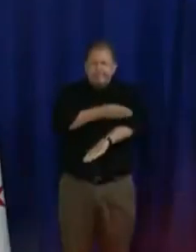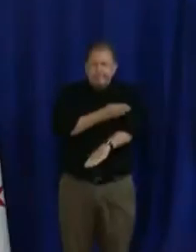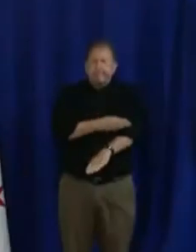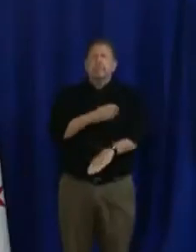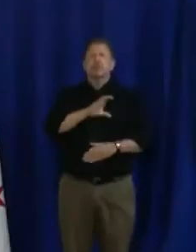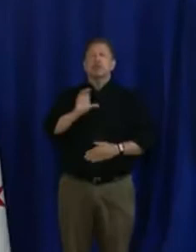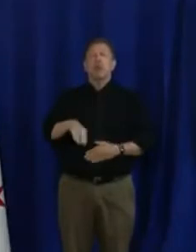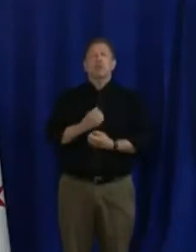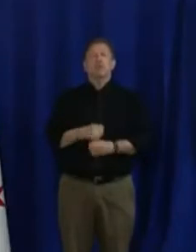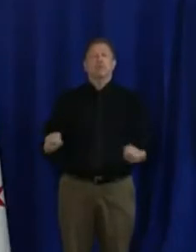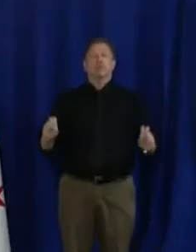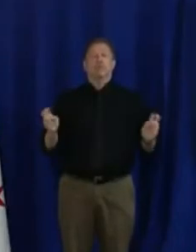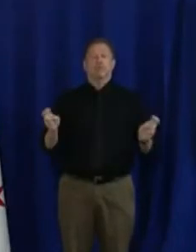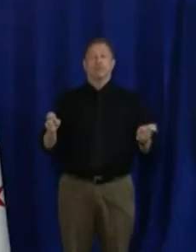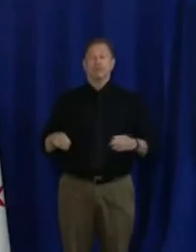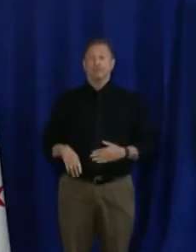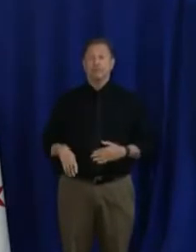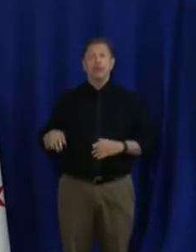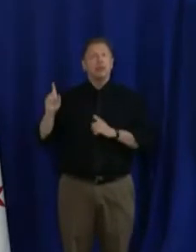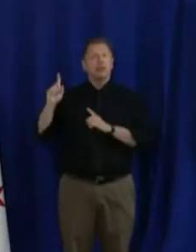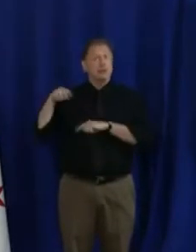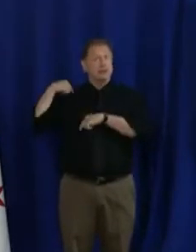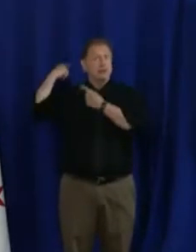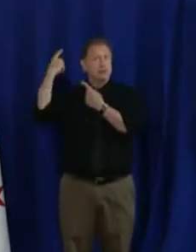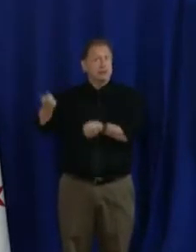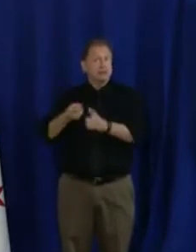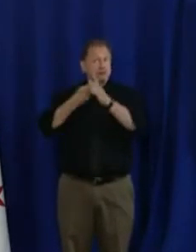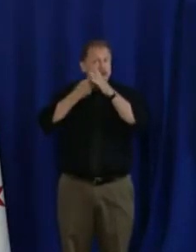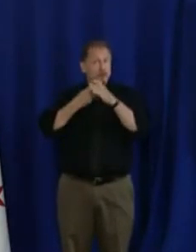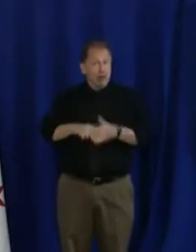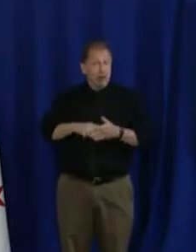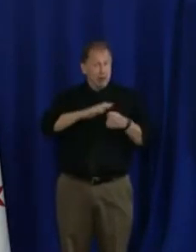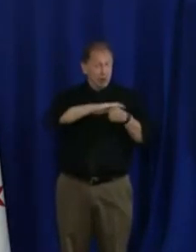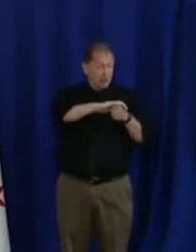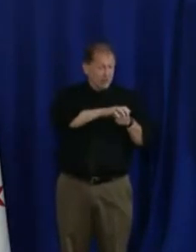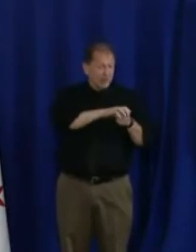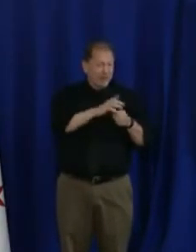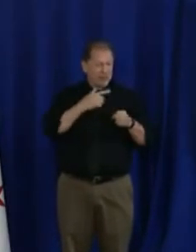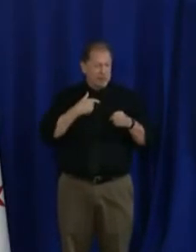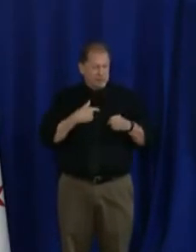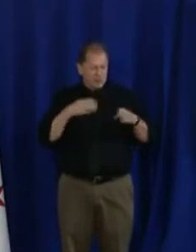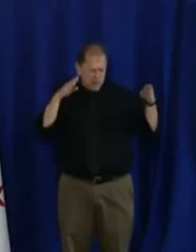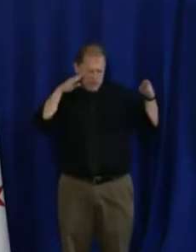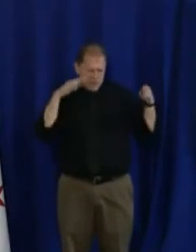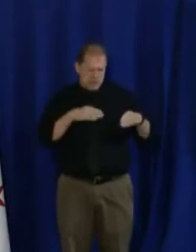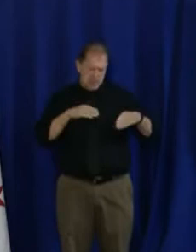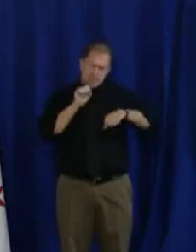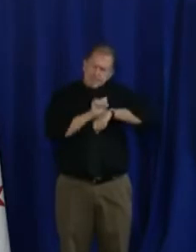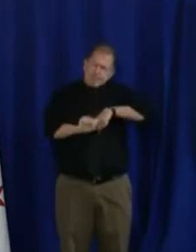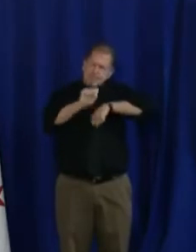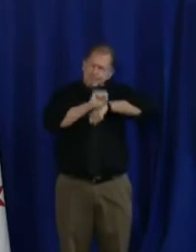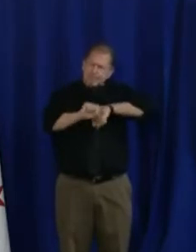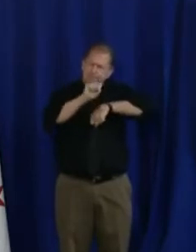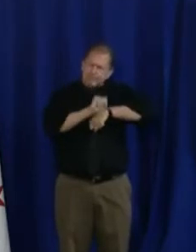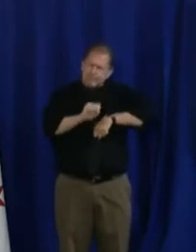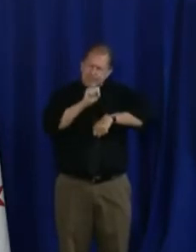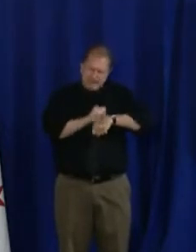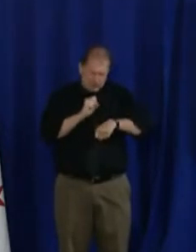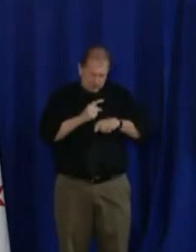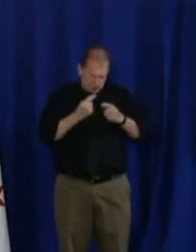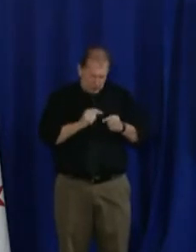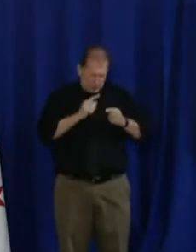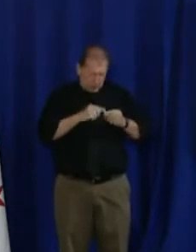Since the very beginning of this health crisis, we have been committed to tackling COVID-19 head-on with a disciplined,